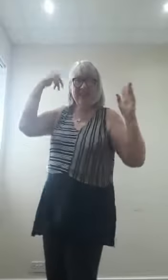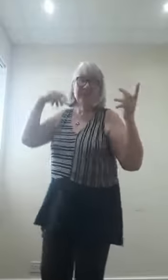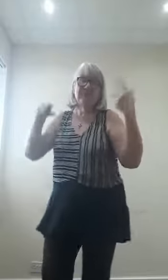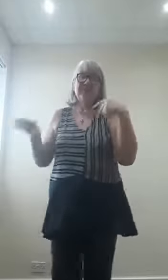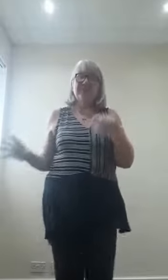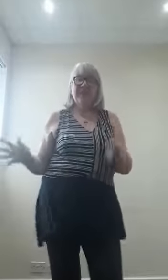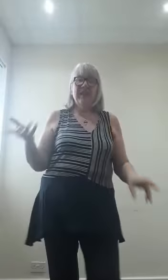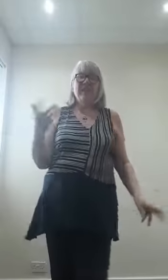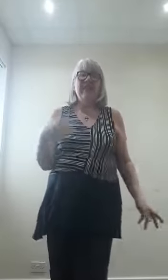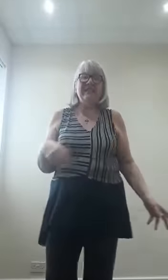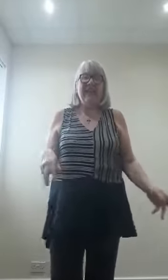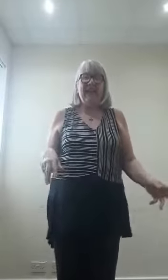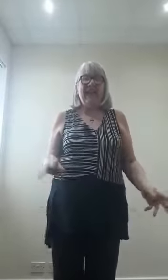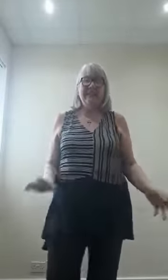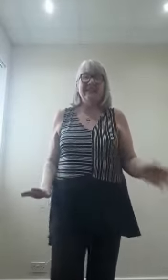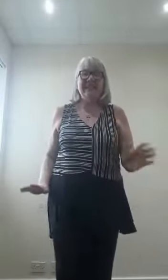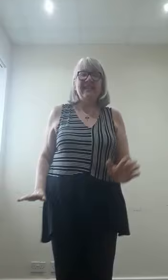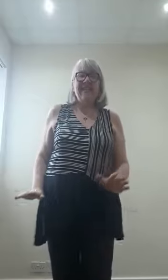Ready, steady.